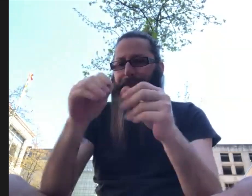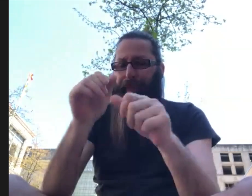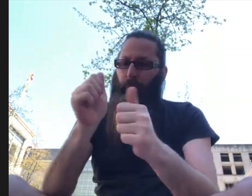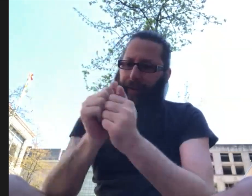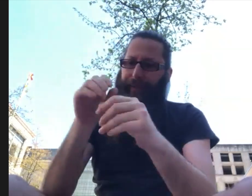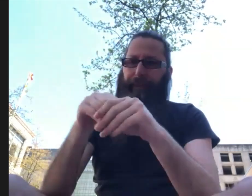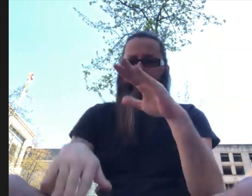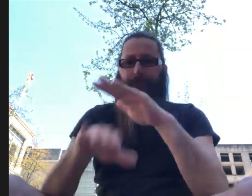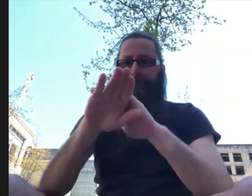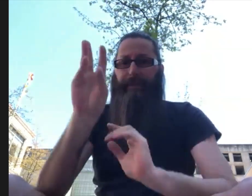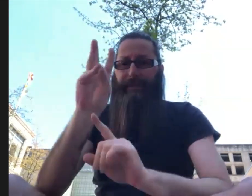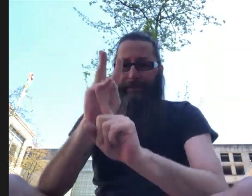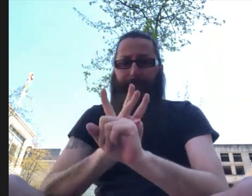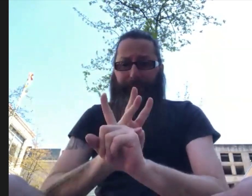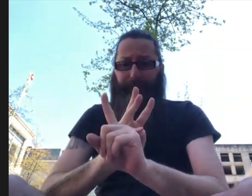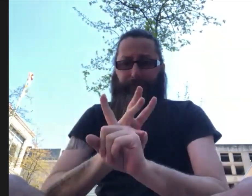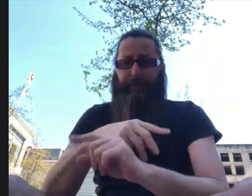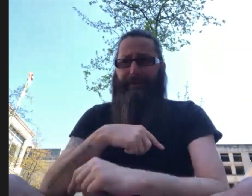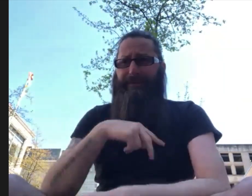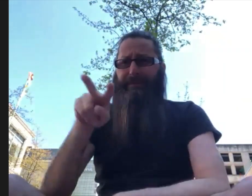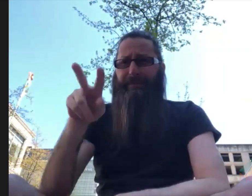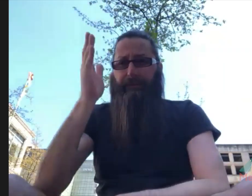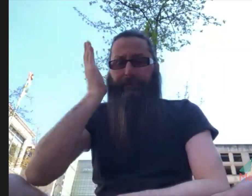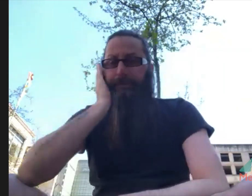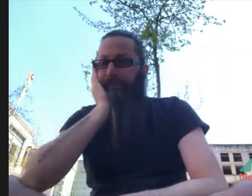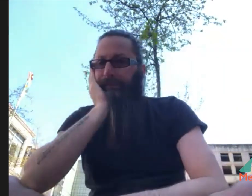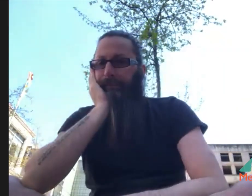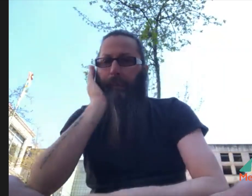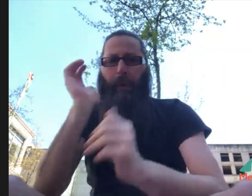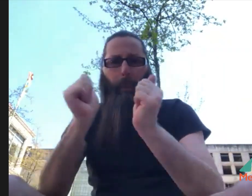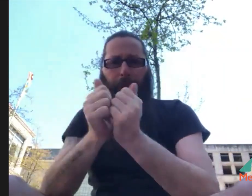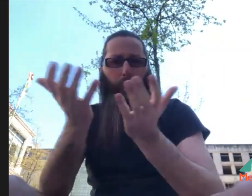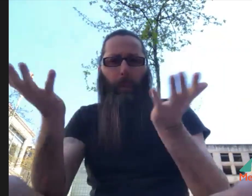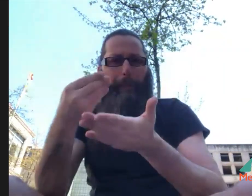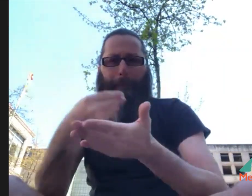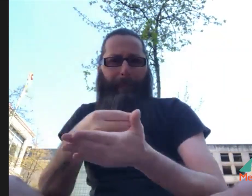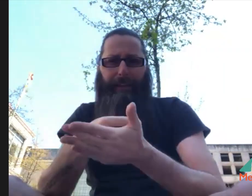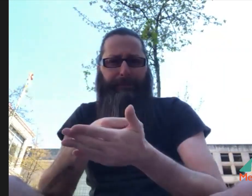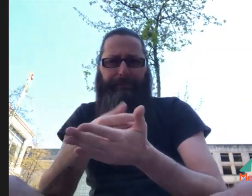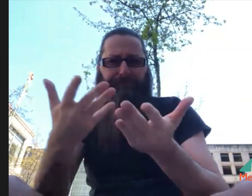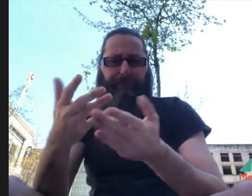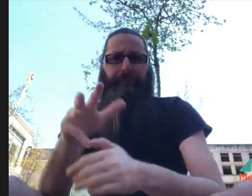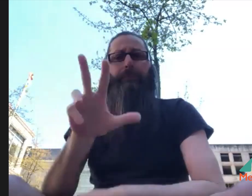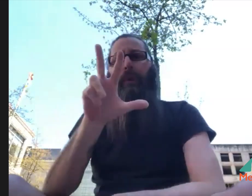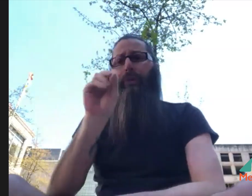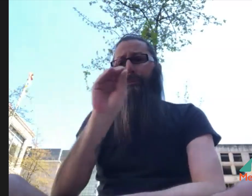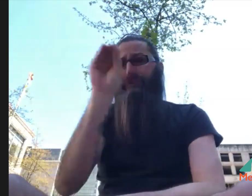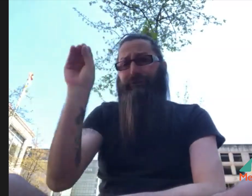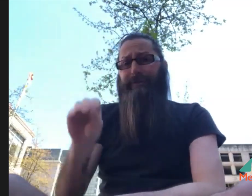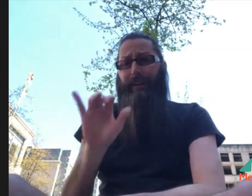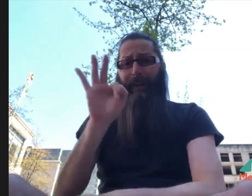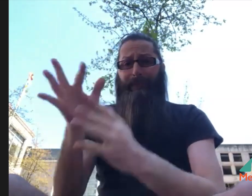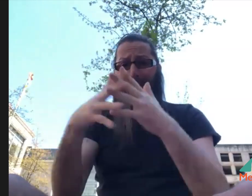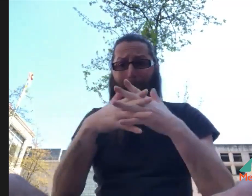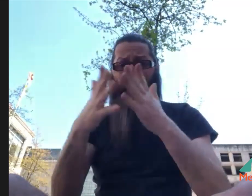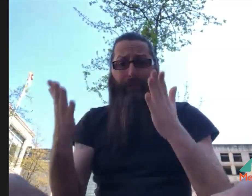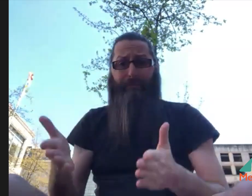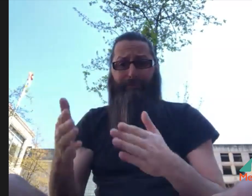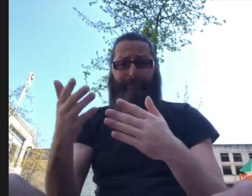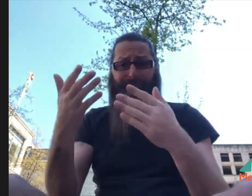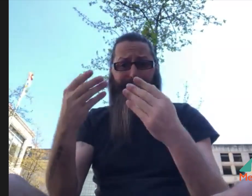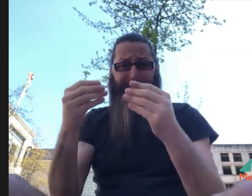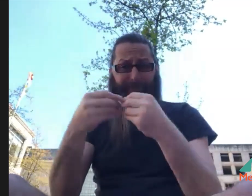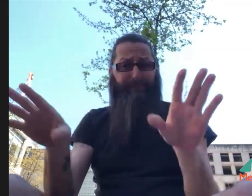It required that any deferred payments would be paid back within a six month period after the moratorium ended.